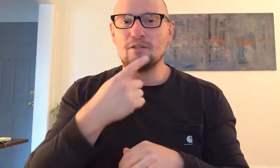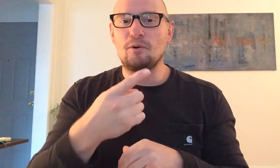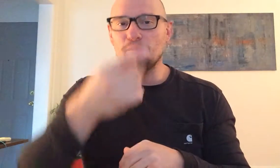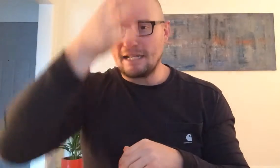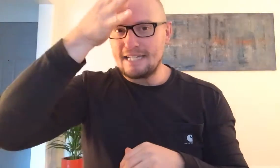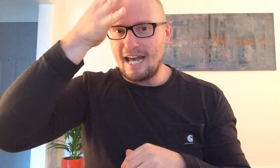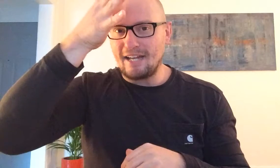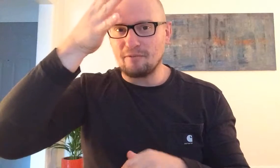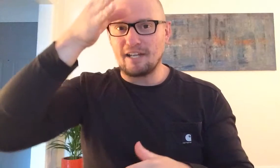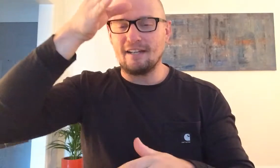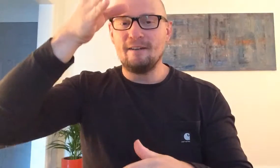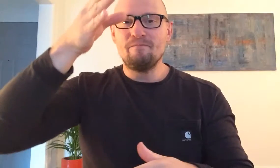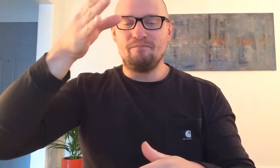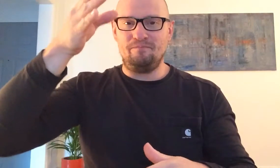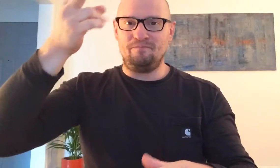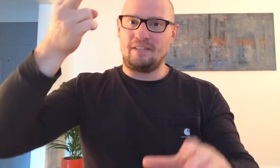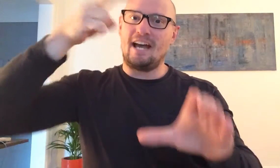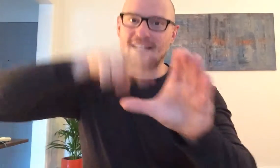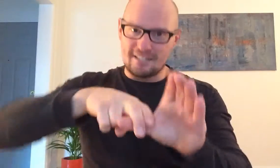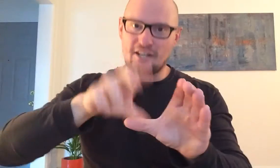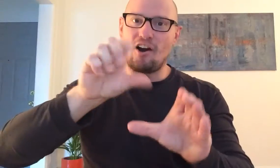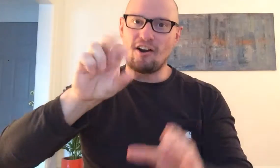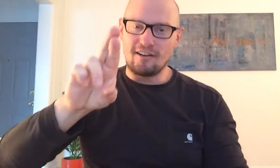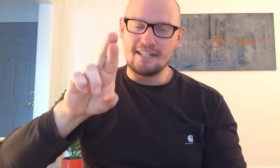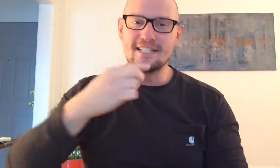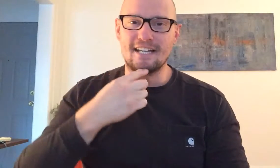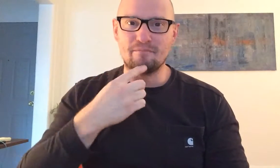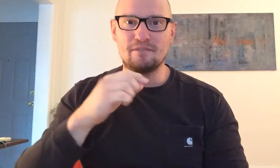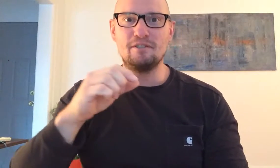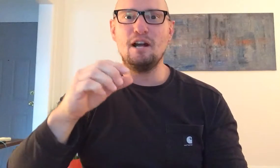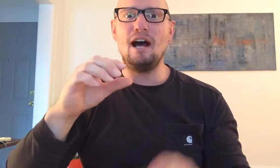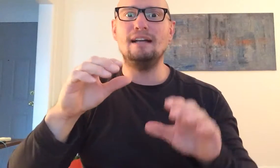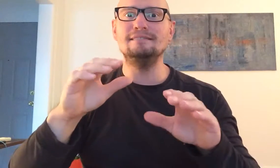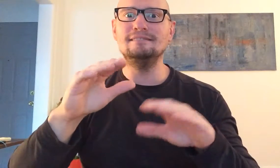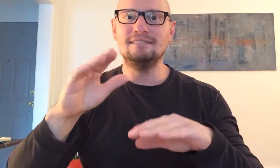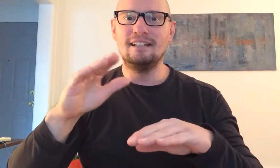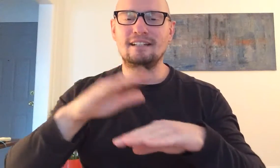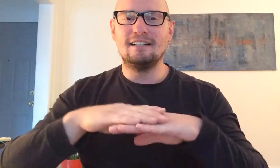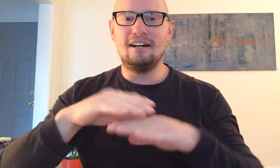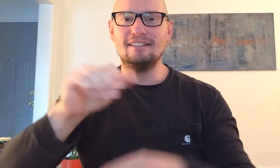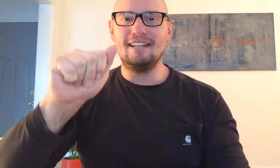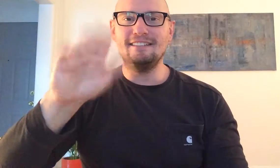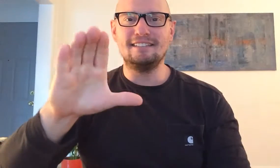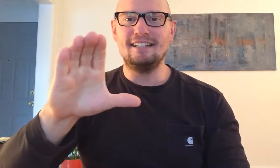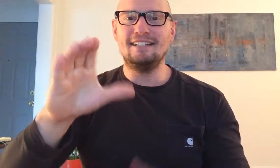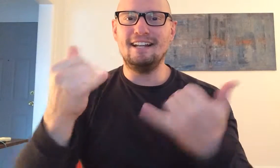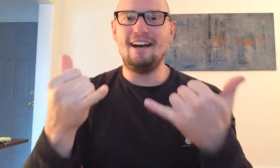told my dad when I got into the car I said turn on on the AC no